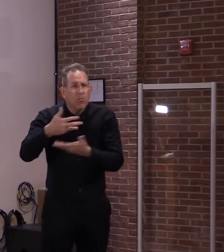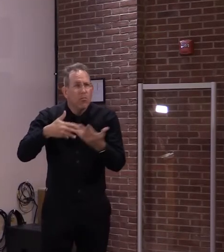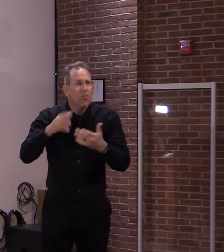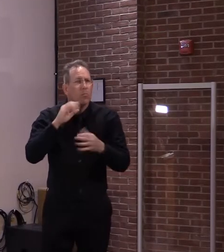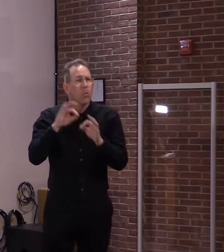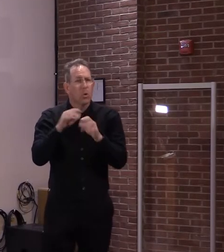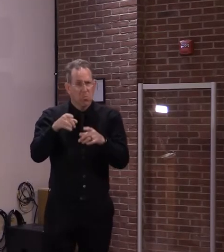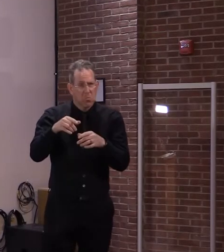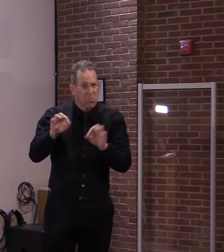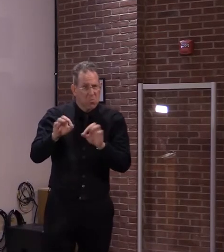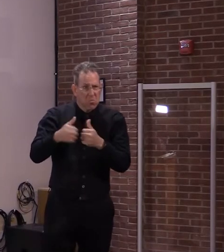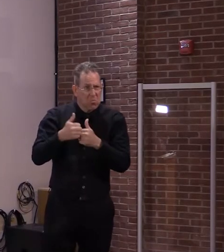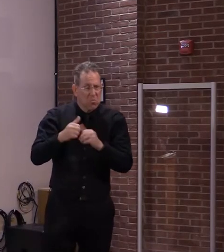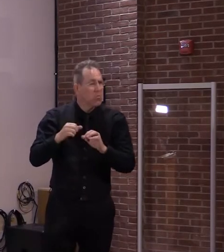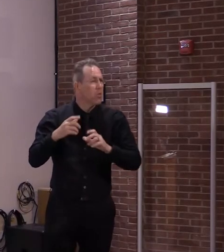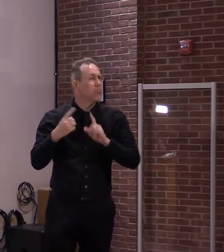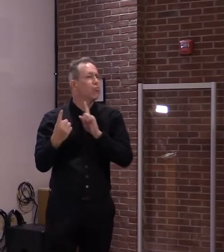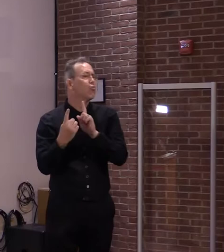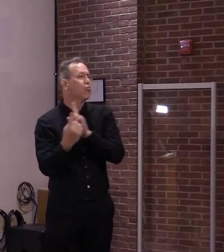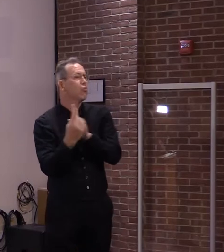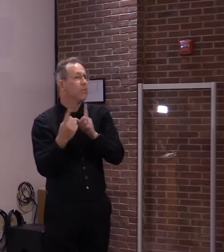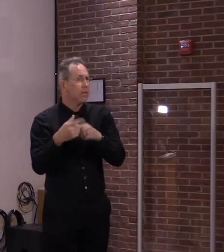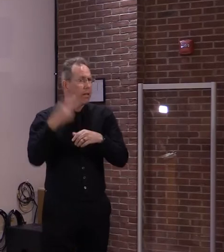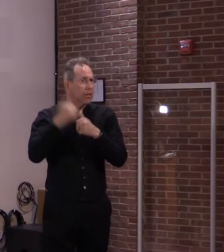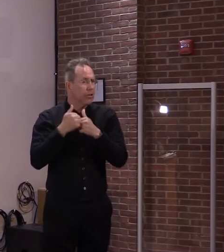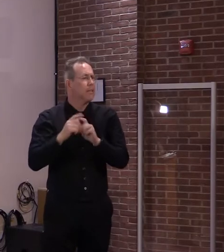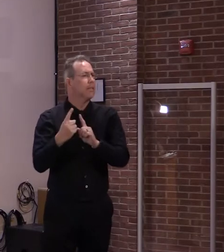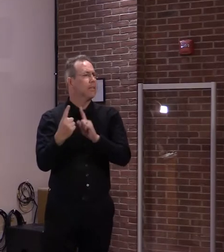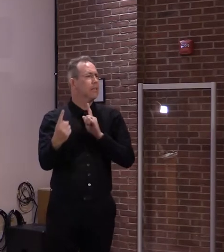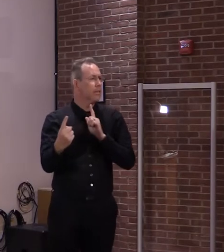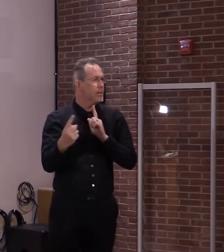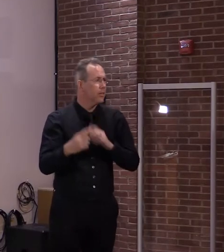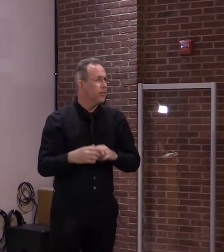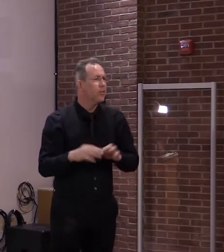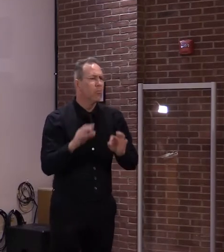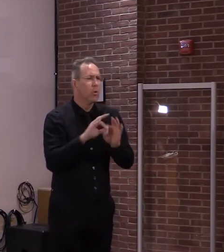for a number or more months. So that's my answer to your question.